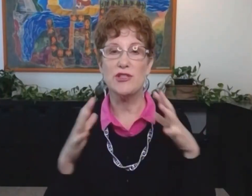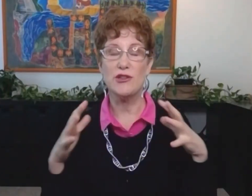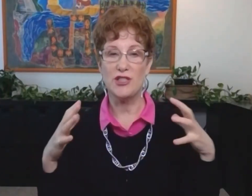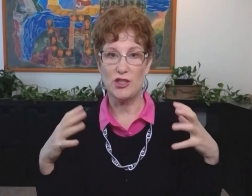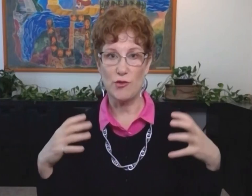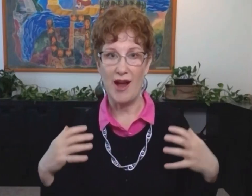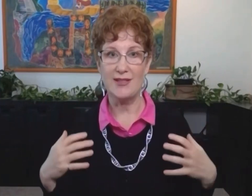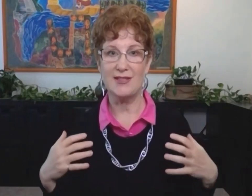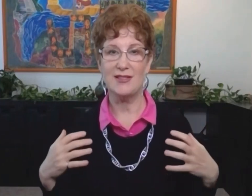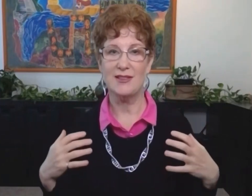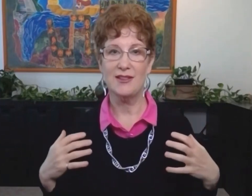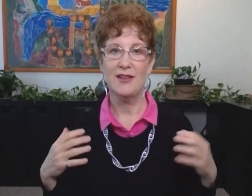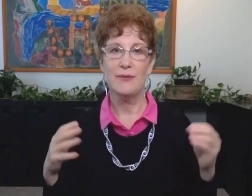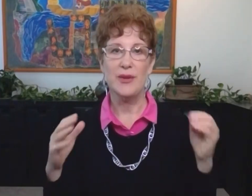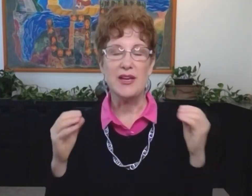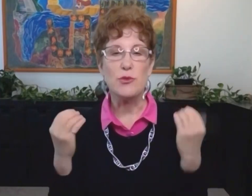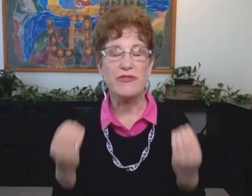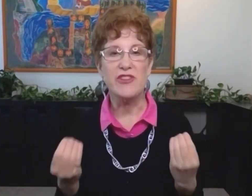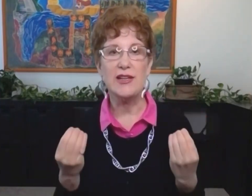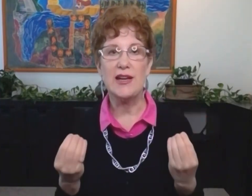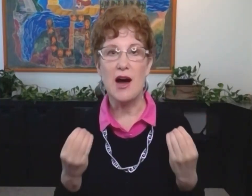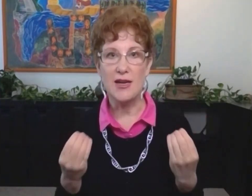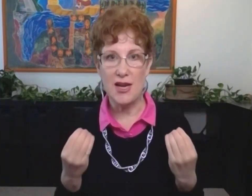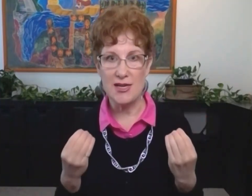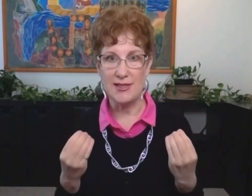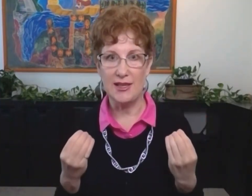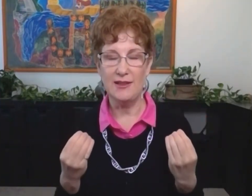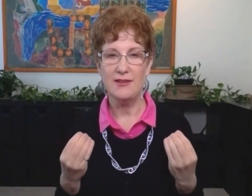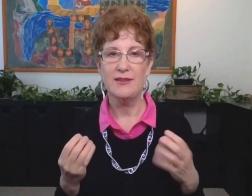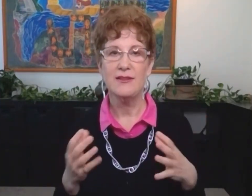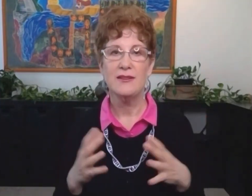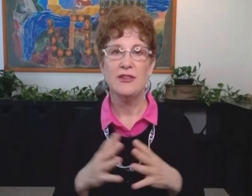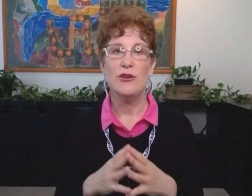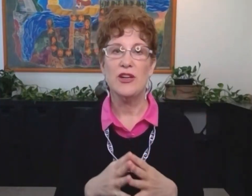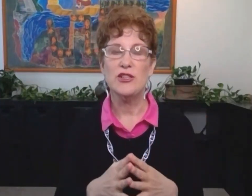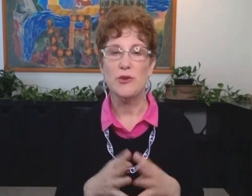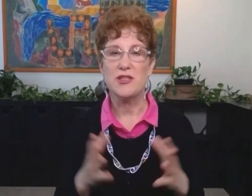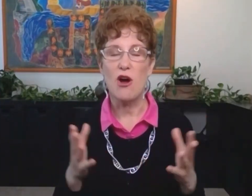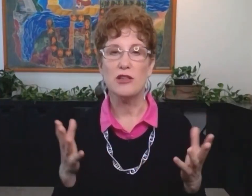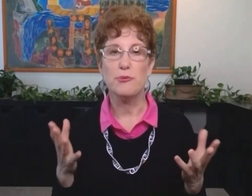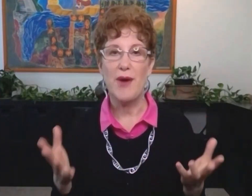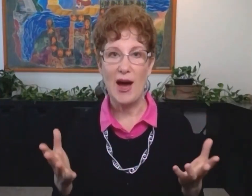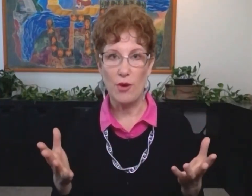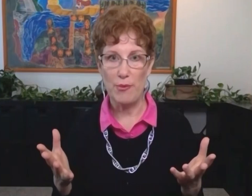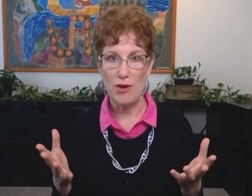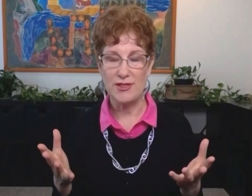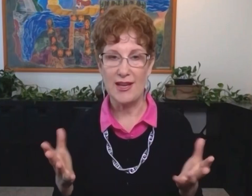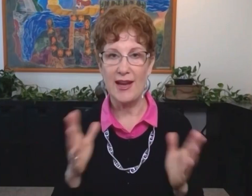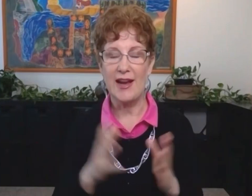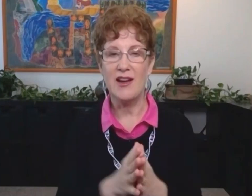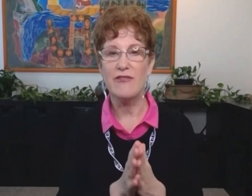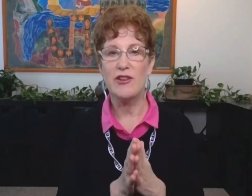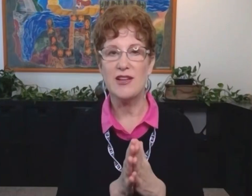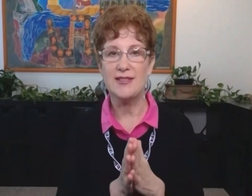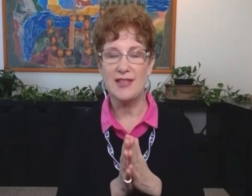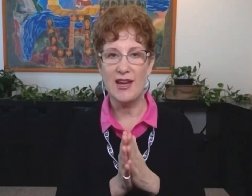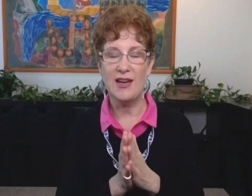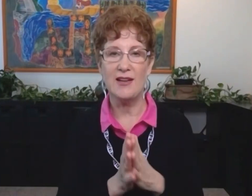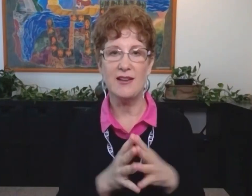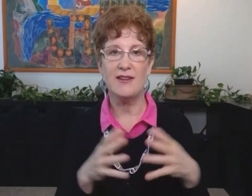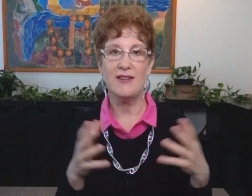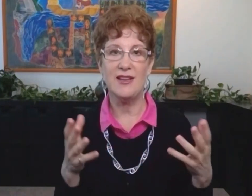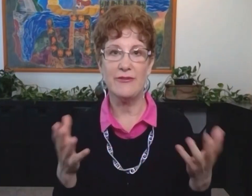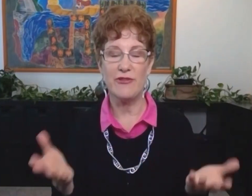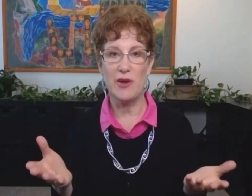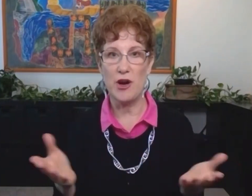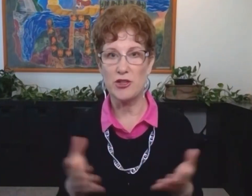you want to reduce your stress because we're feeling uneasy, you can do what's called power posing. And I cover this